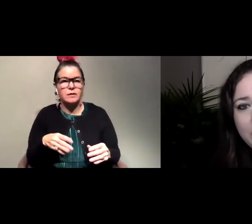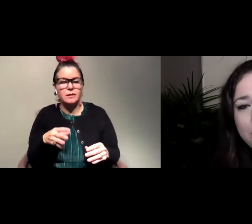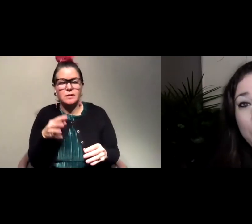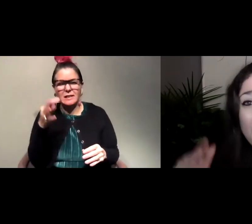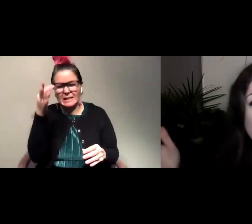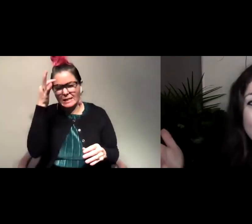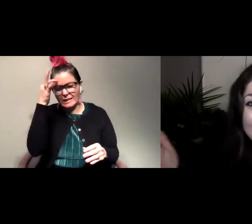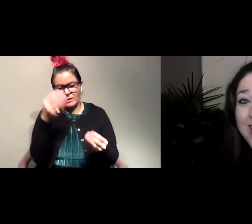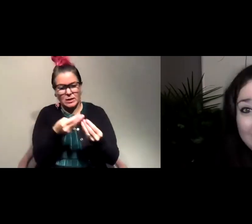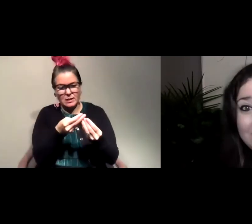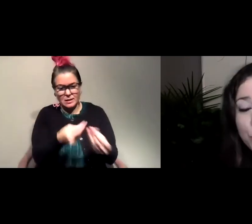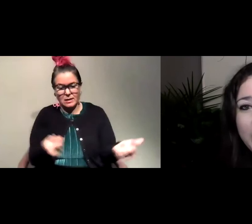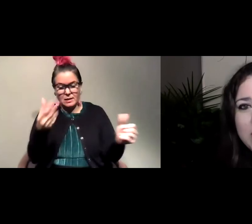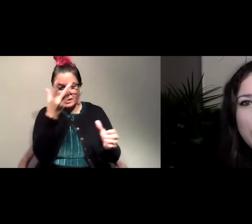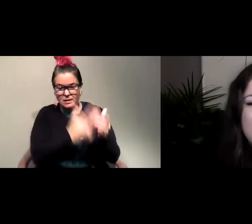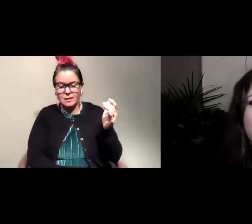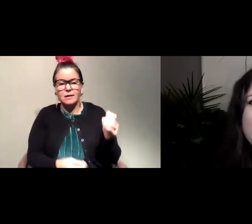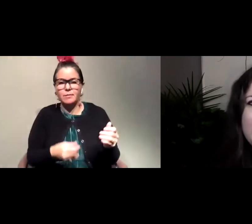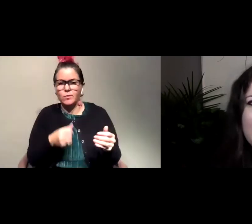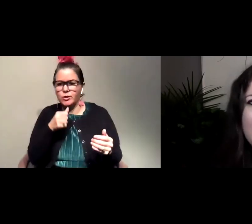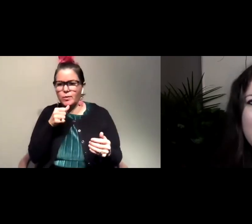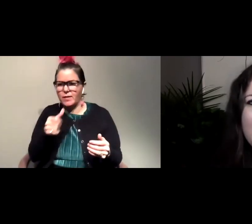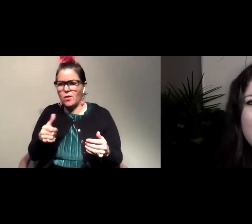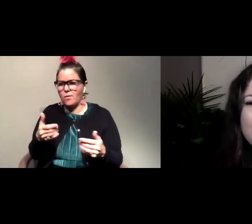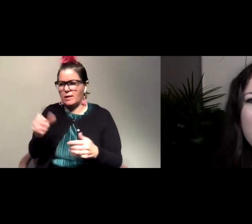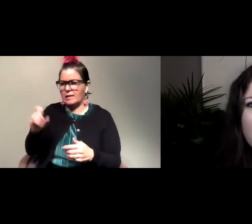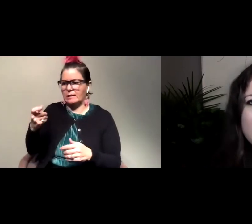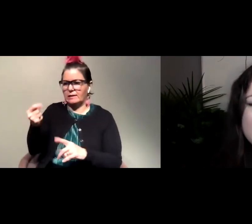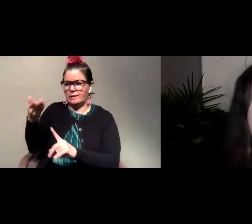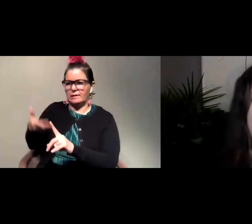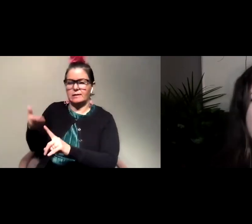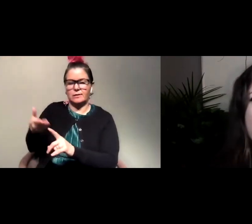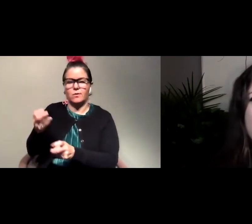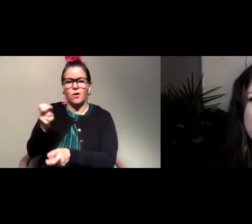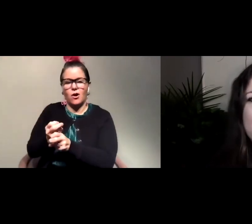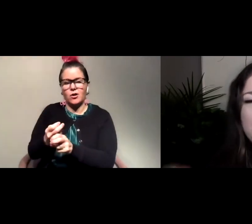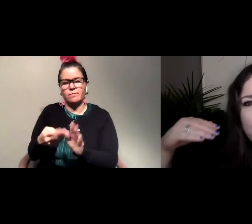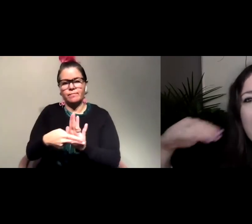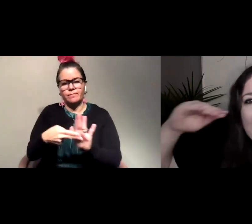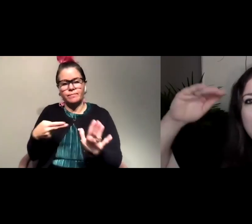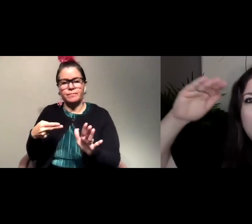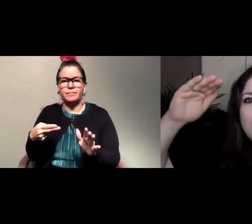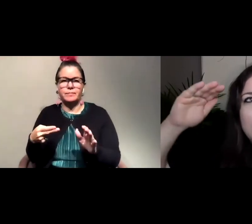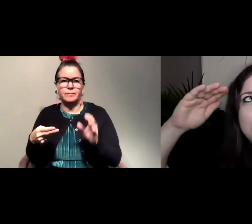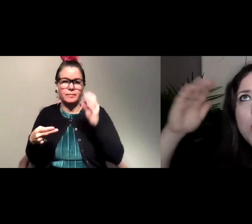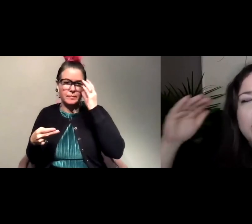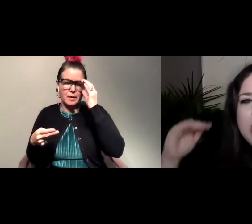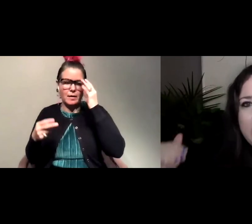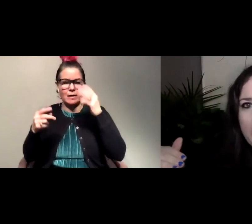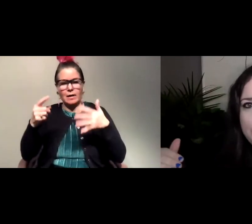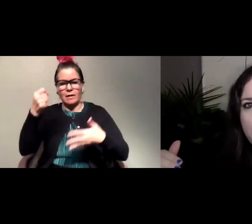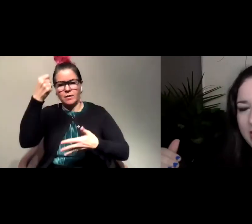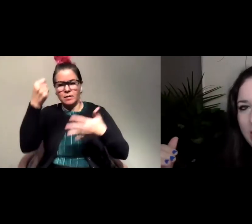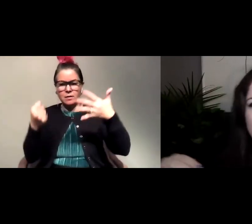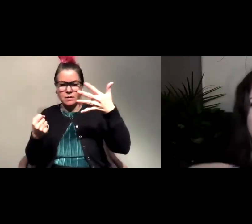extinction, but we don't even know it exists, right? So it's really, it's really hard to say, like, to rank most